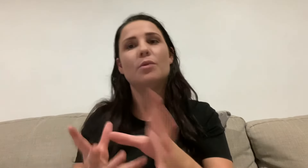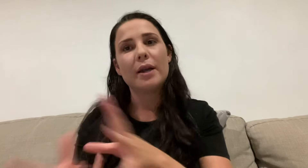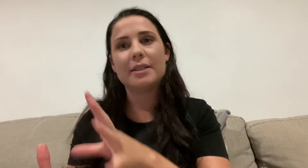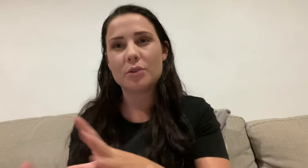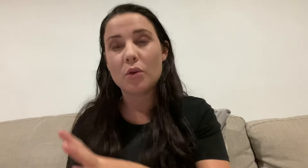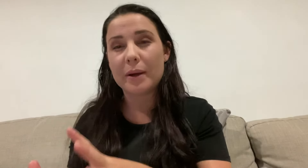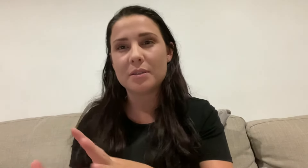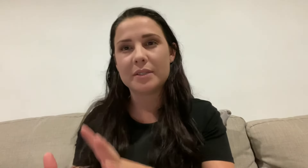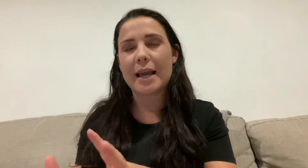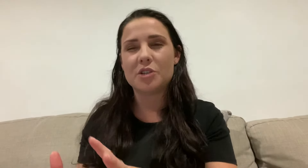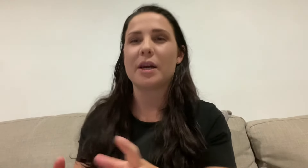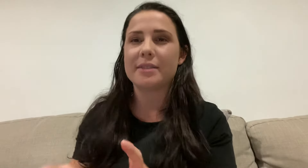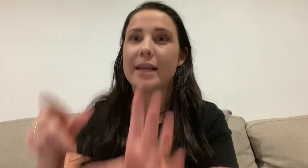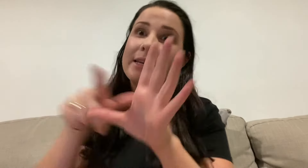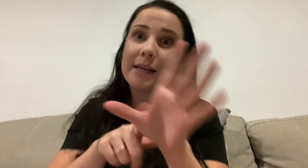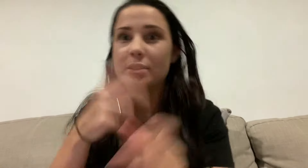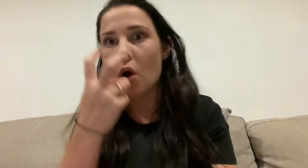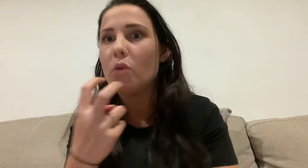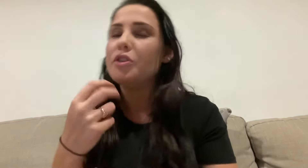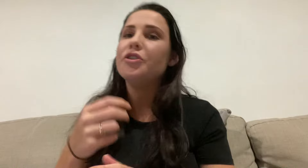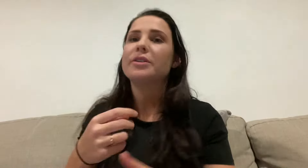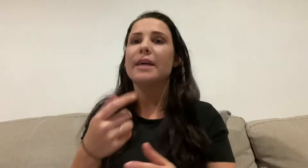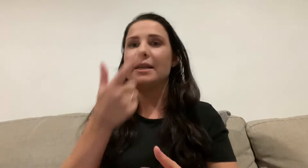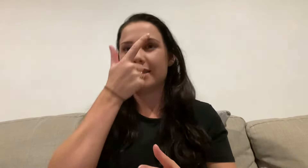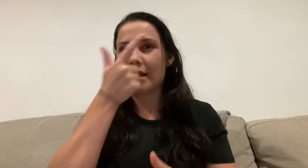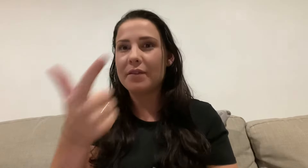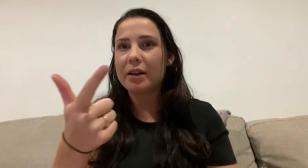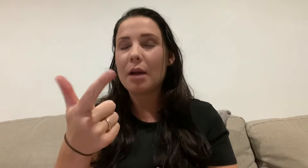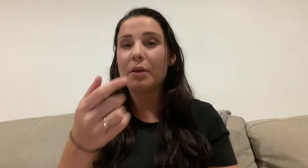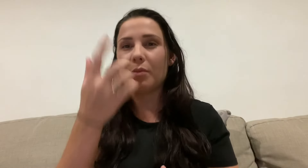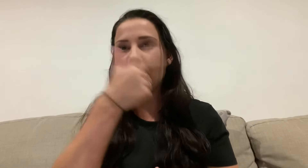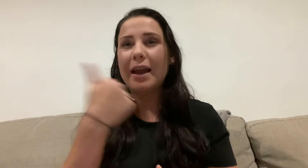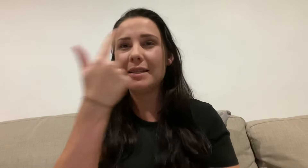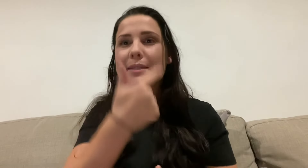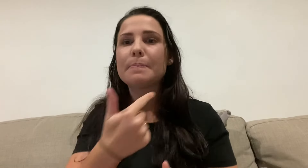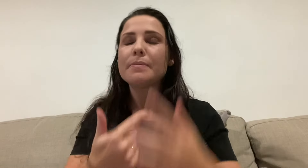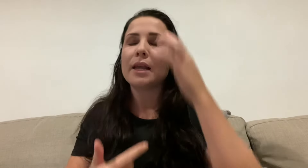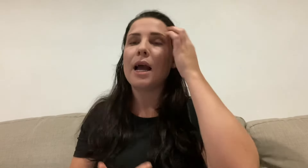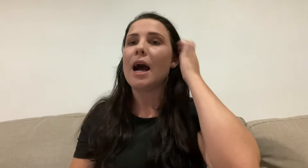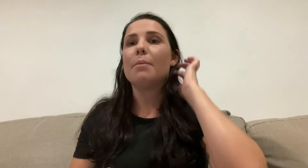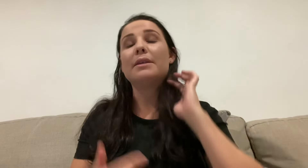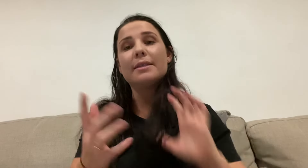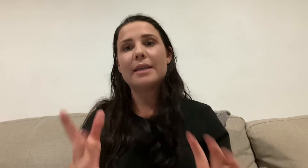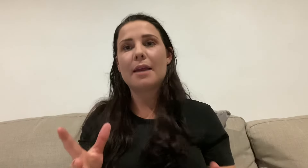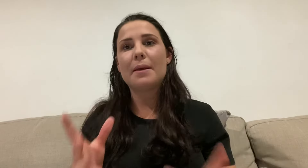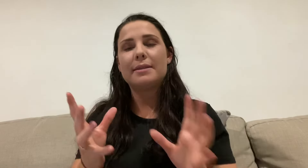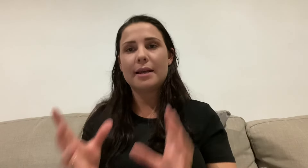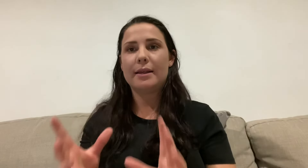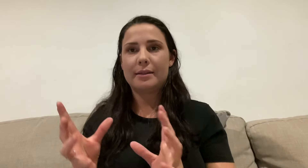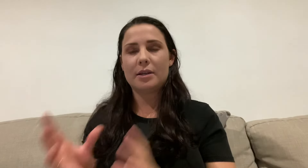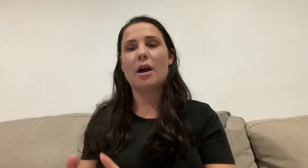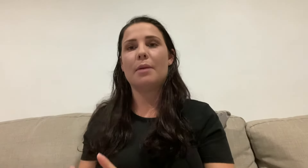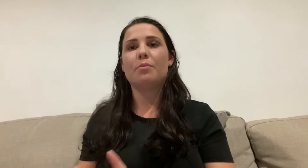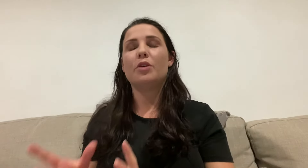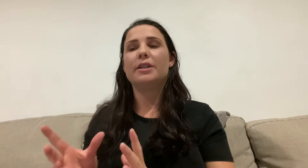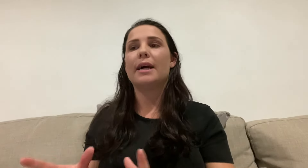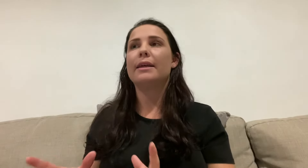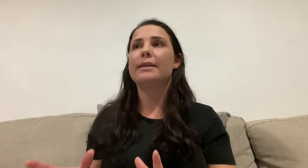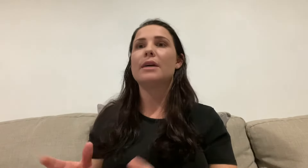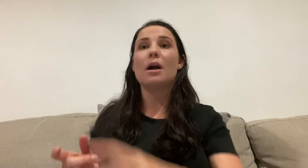way to talk about someone's age without saying years old. You just say seven coming from the face. Um, it's the same as telling the time when you're telling the time